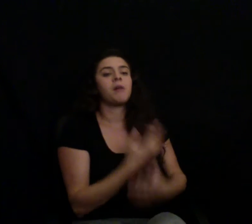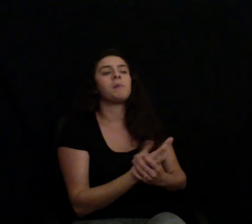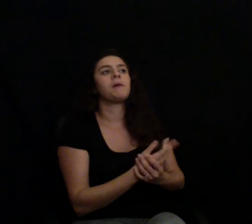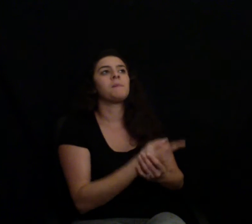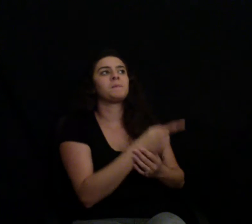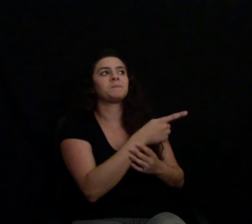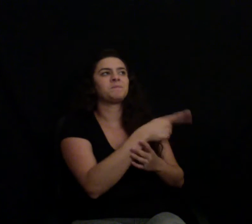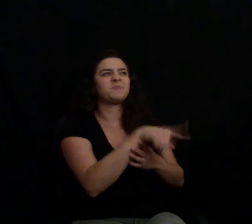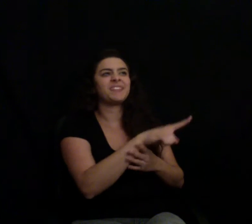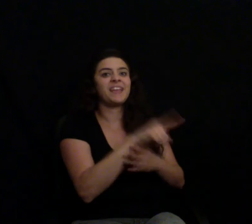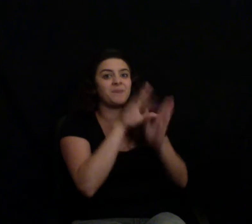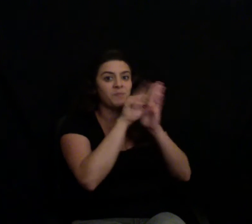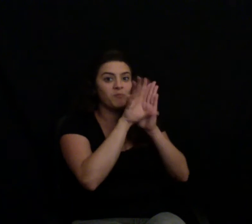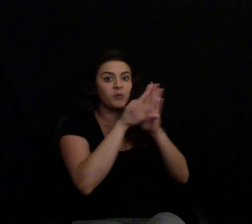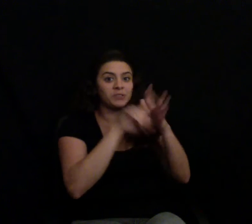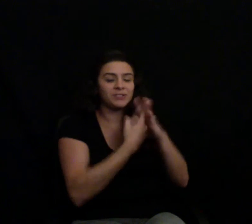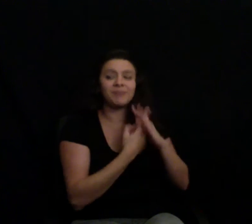So she has used me to the bone.